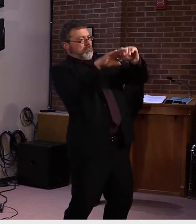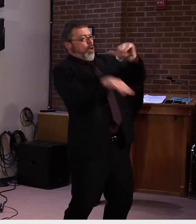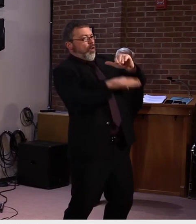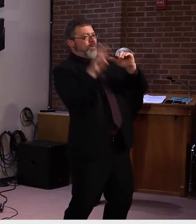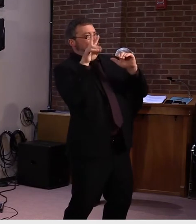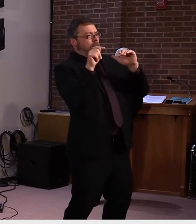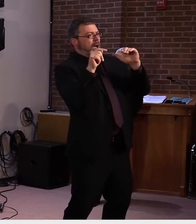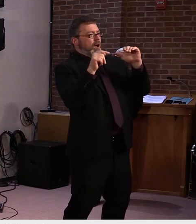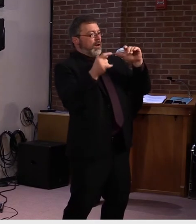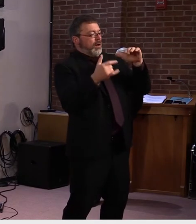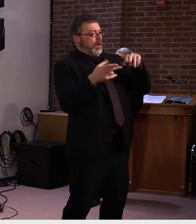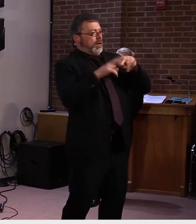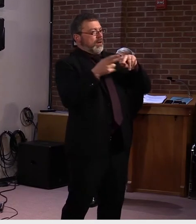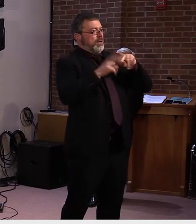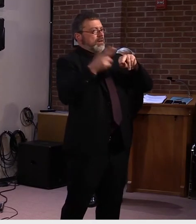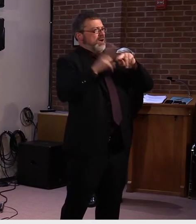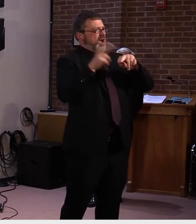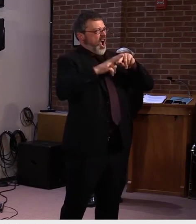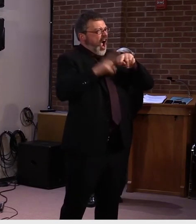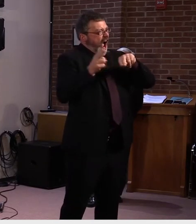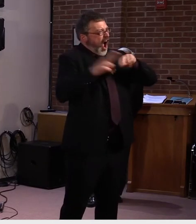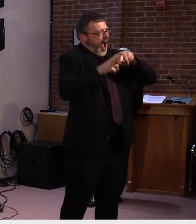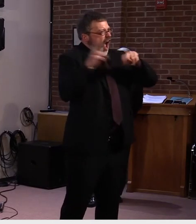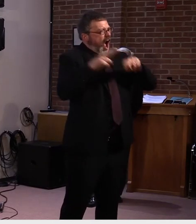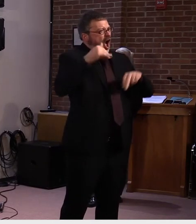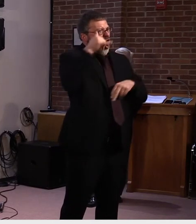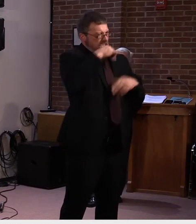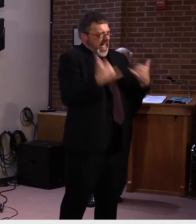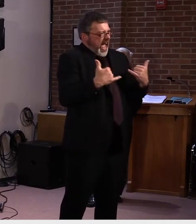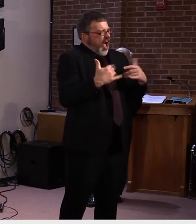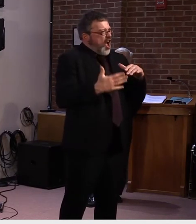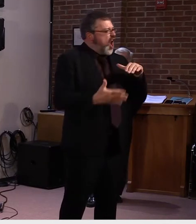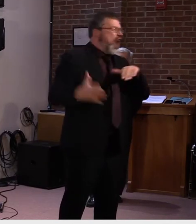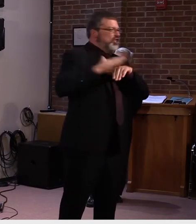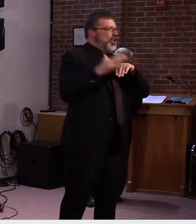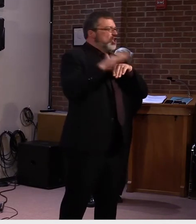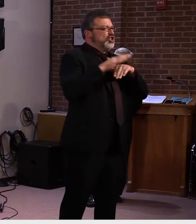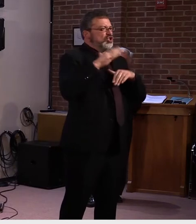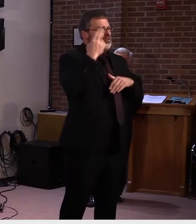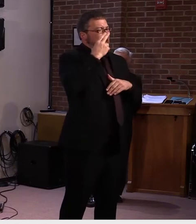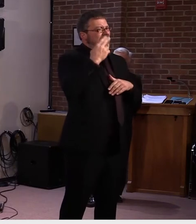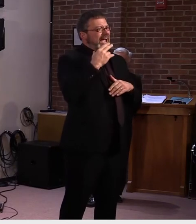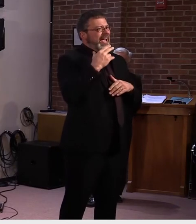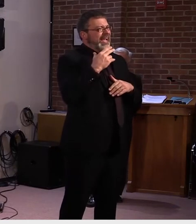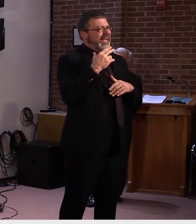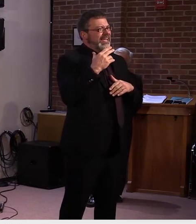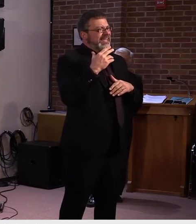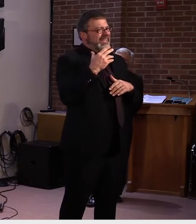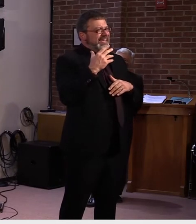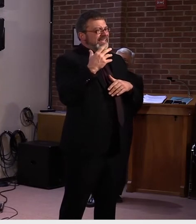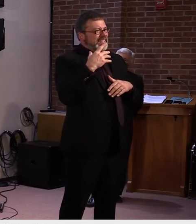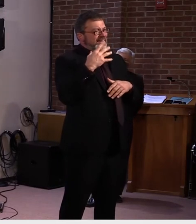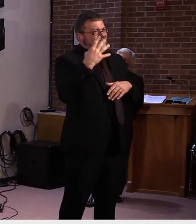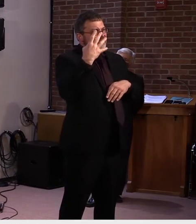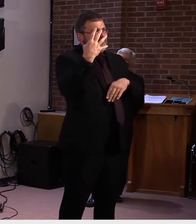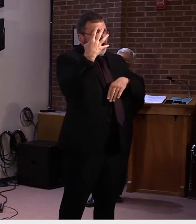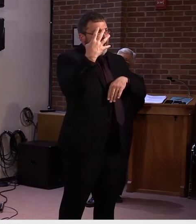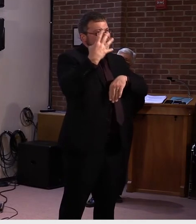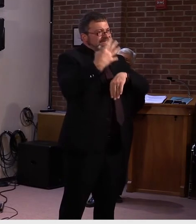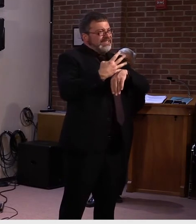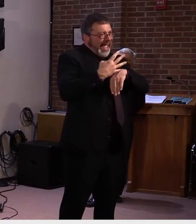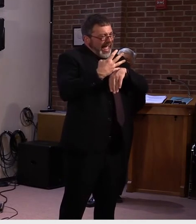grow. right now, um, they have four times the number of cases they did five, five, uh, weeks ago.